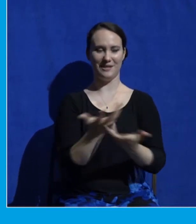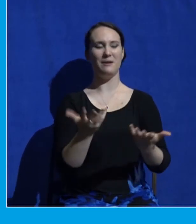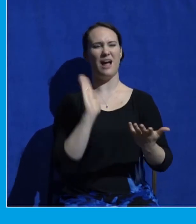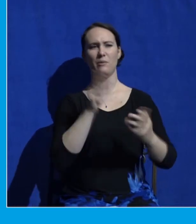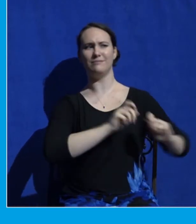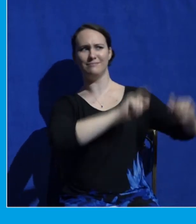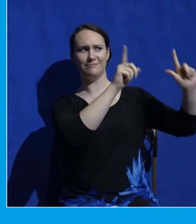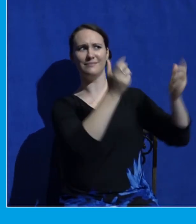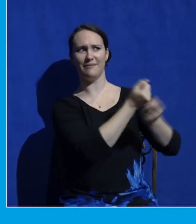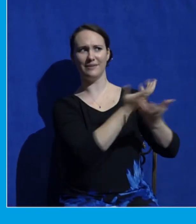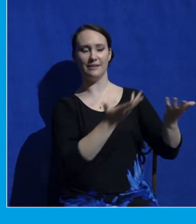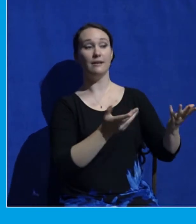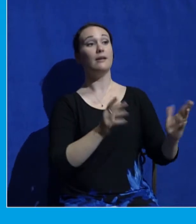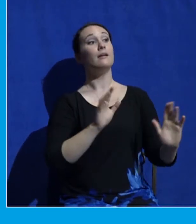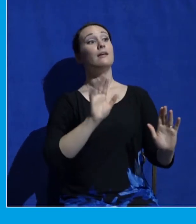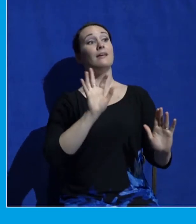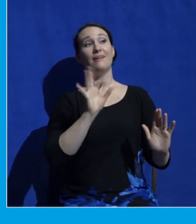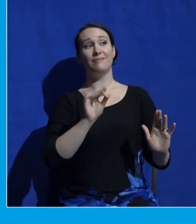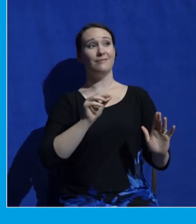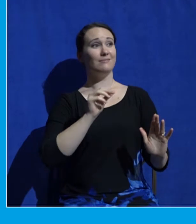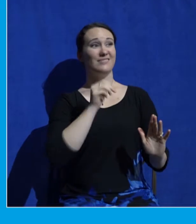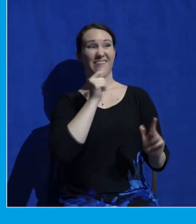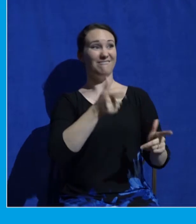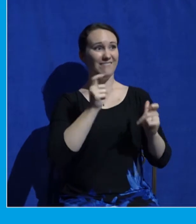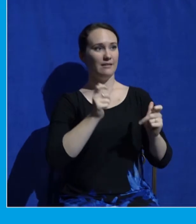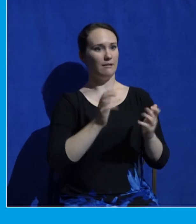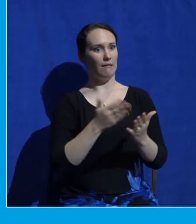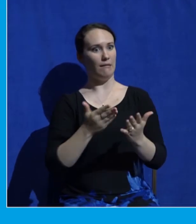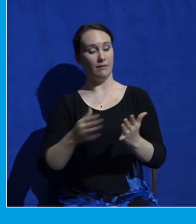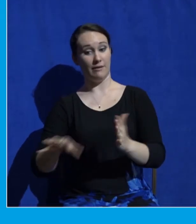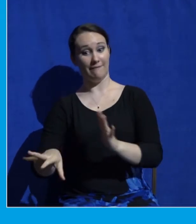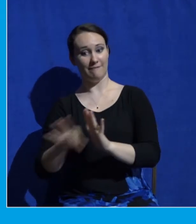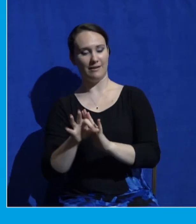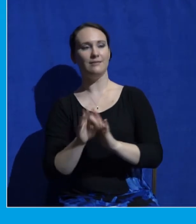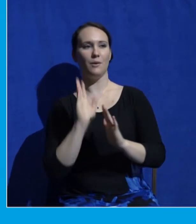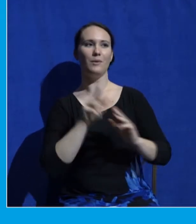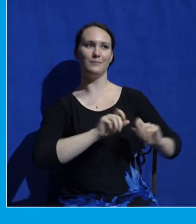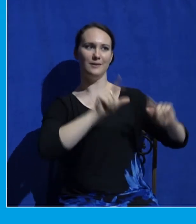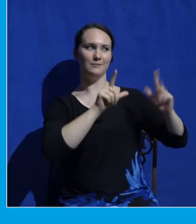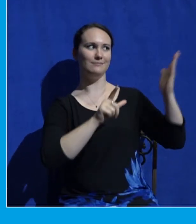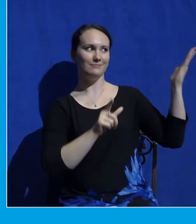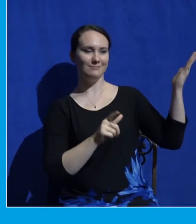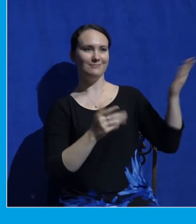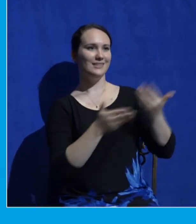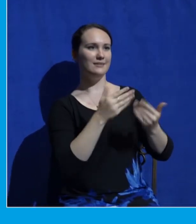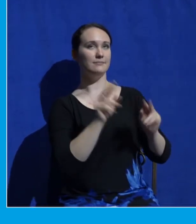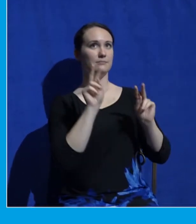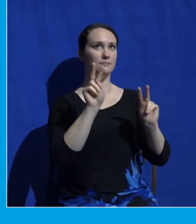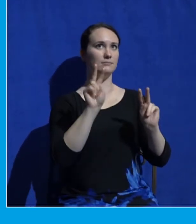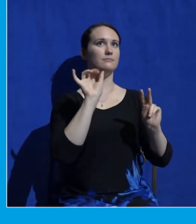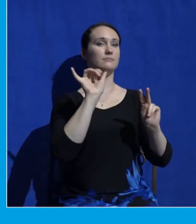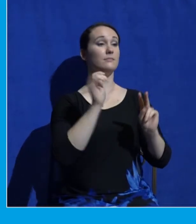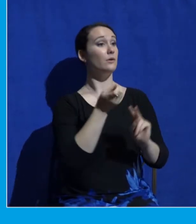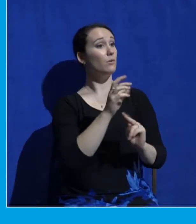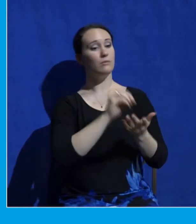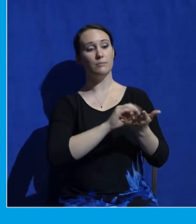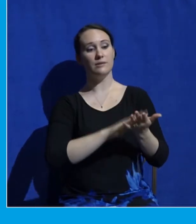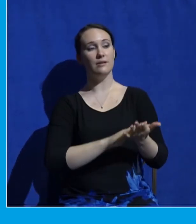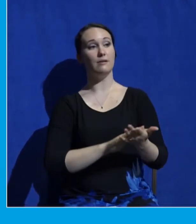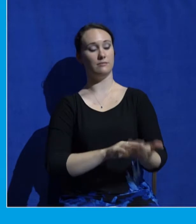make notes if you're not able to turn and get to different places in the Bible so you can look at it later. But I